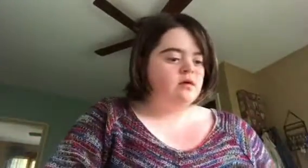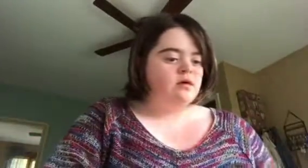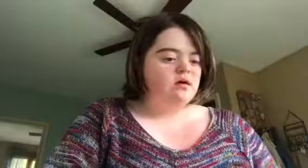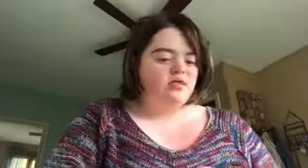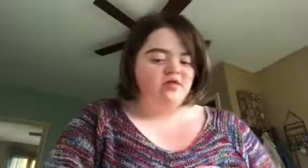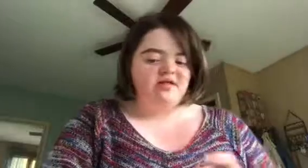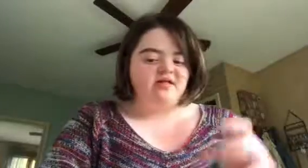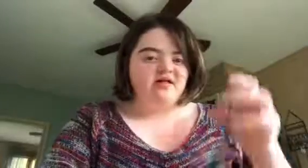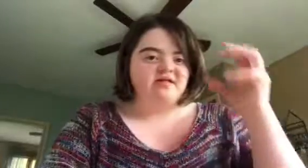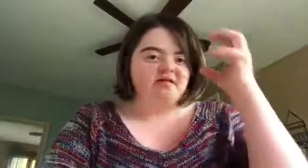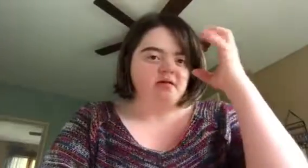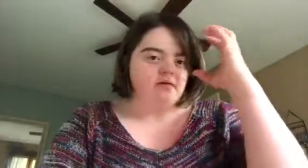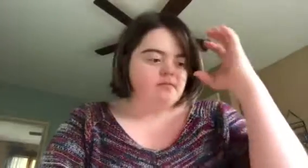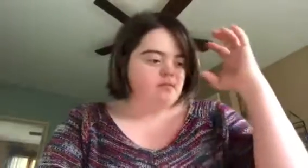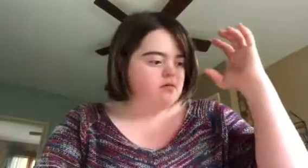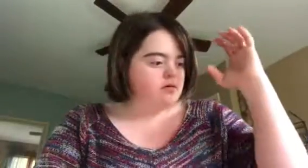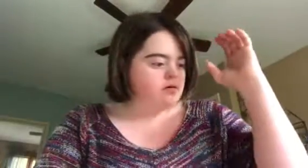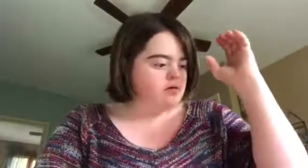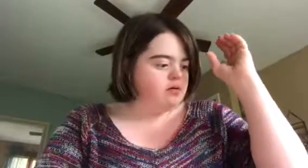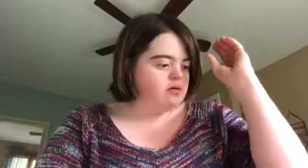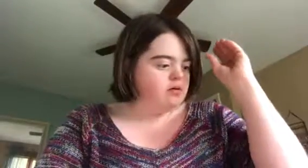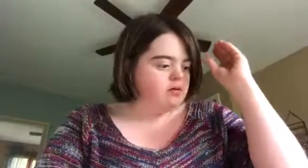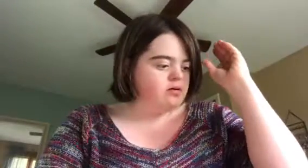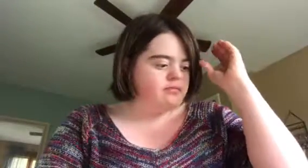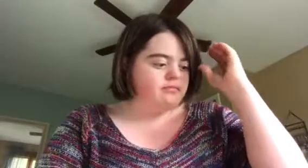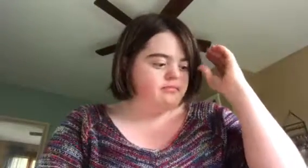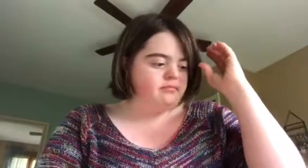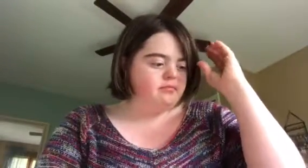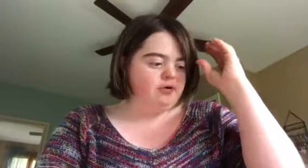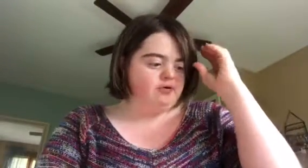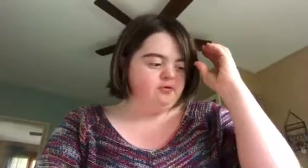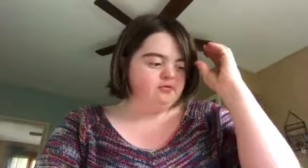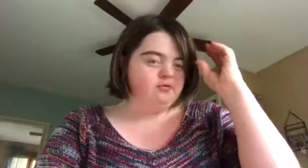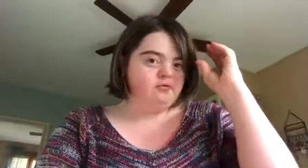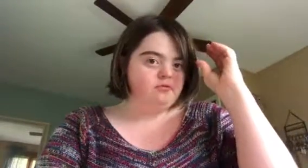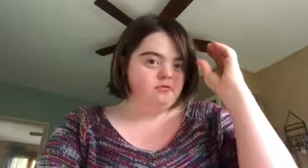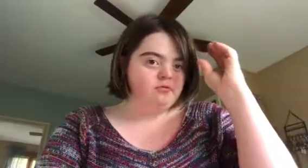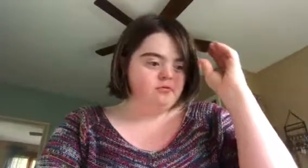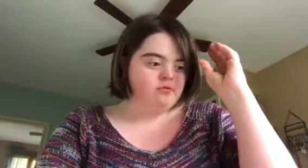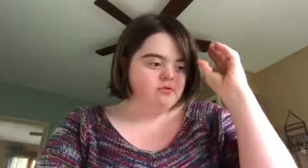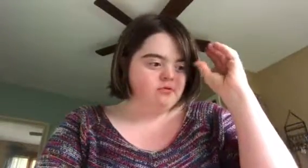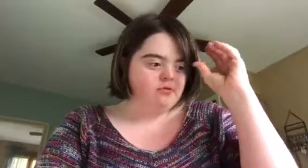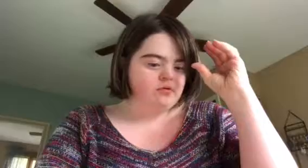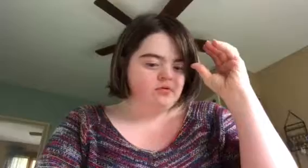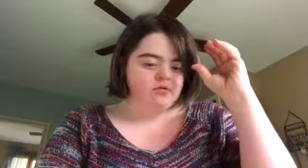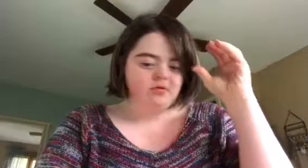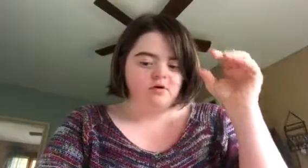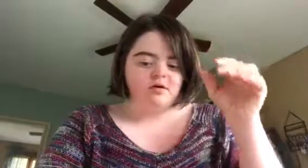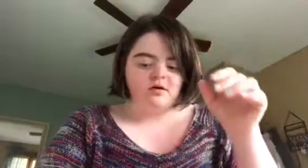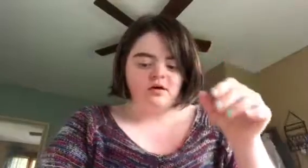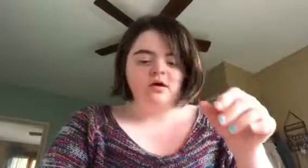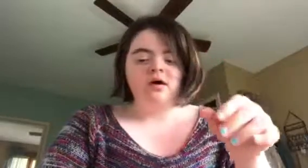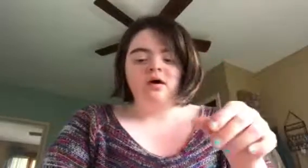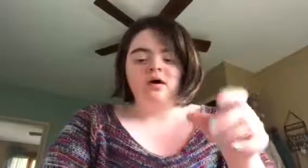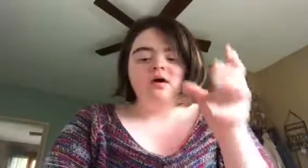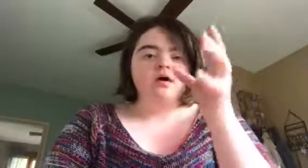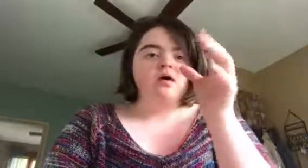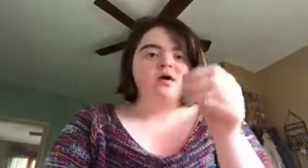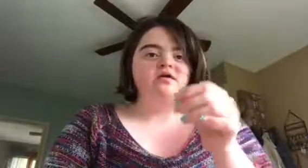this is moon and